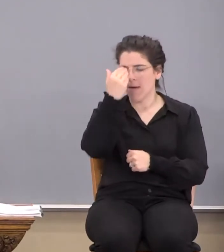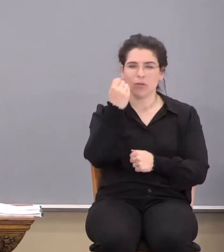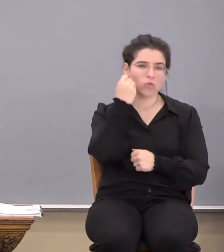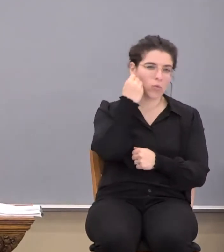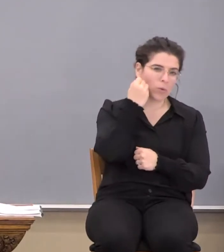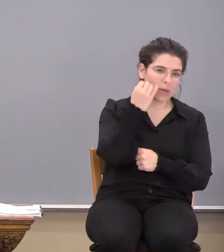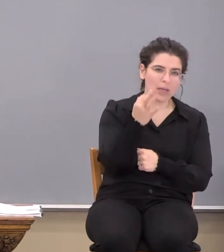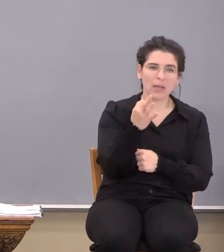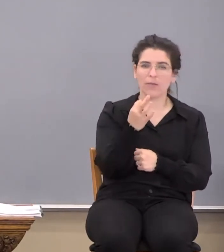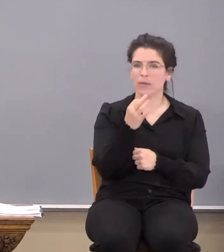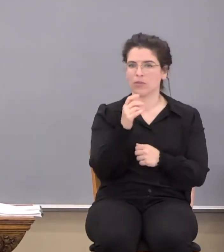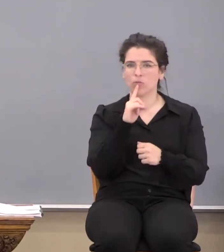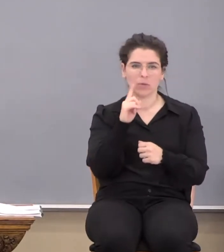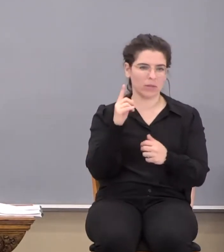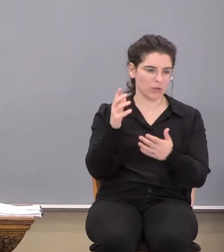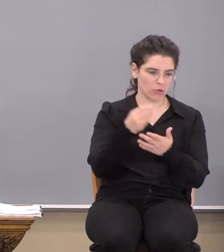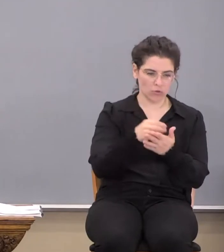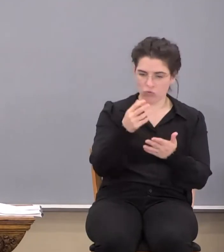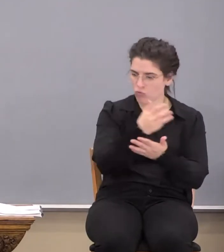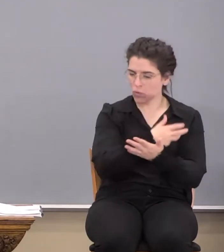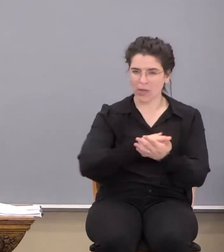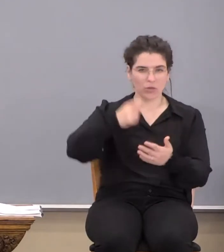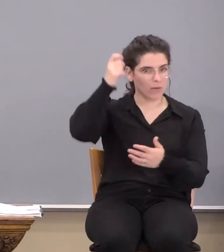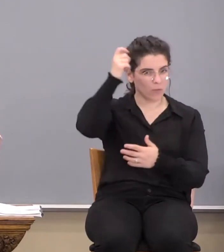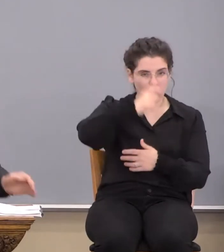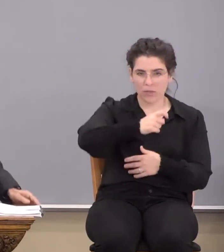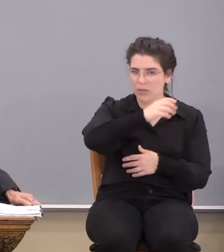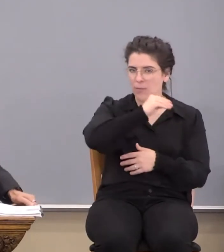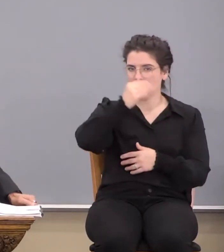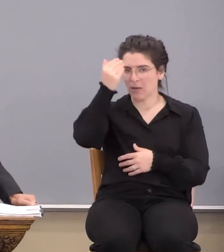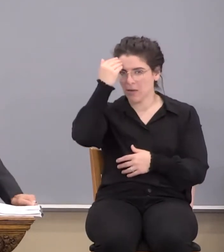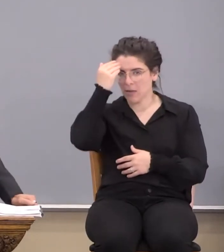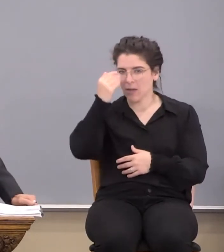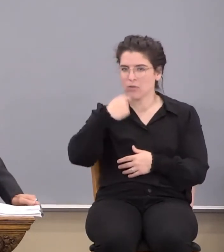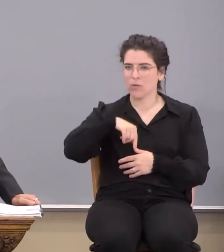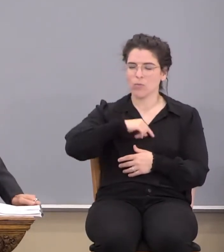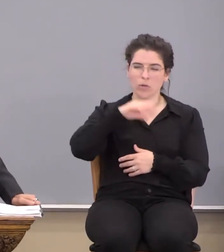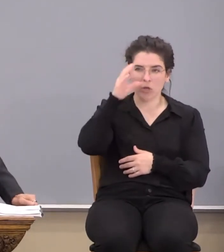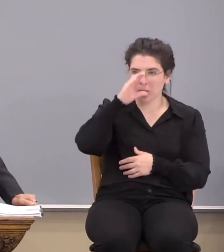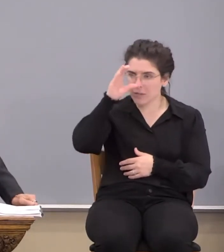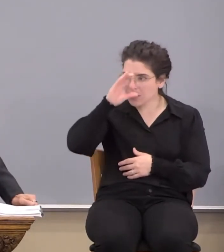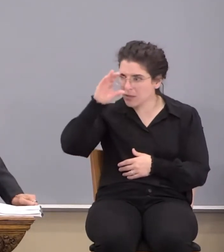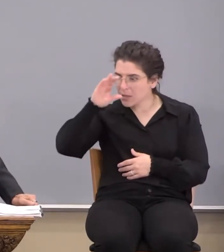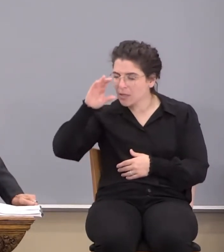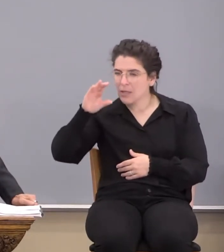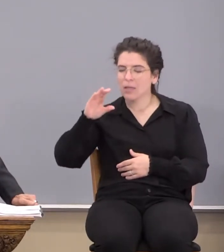it's the treasures of wisdom and knowledge that we are seeking,